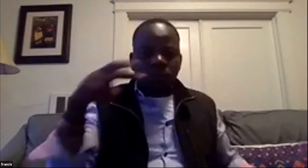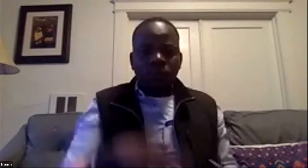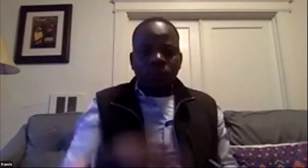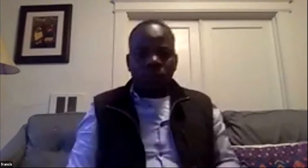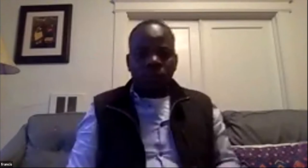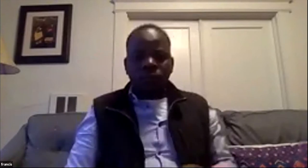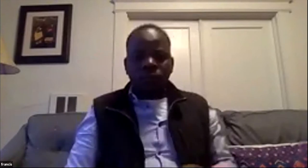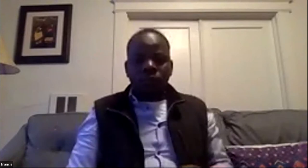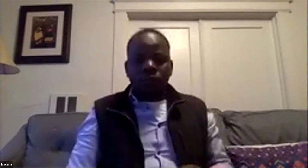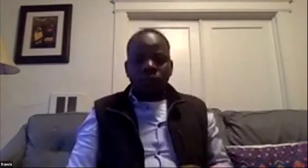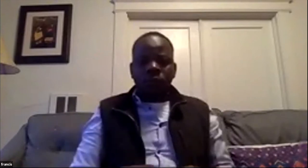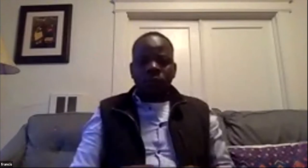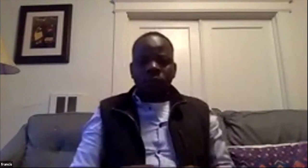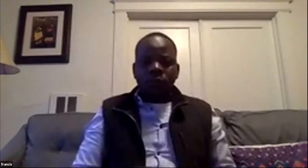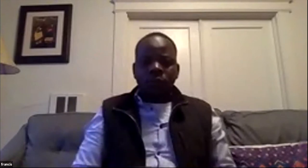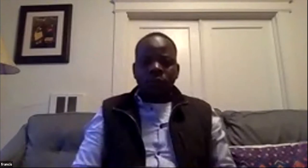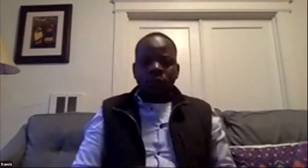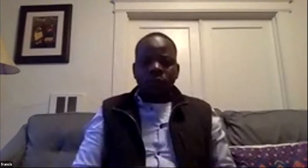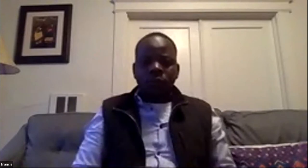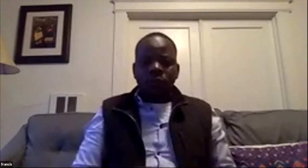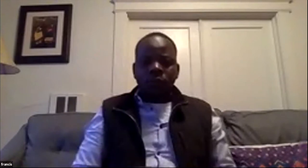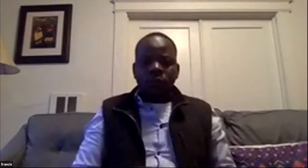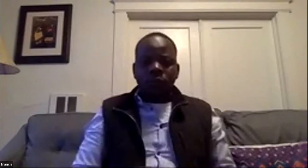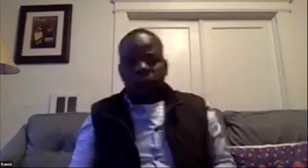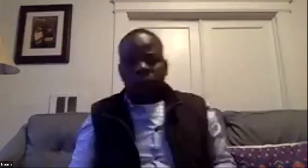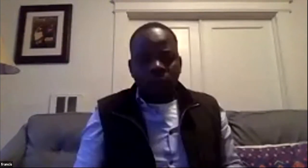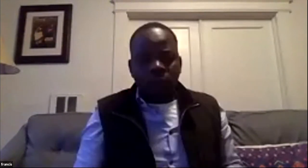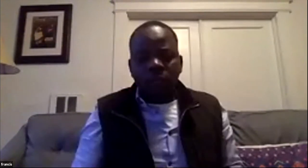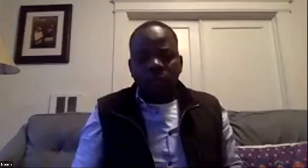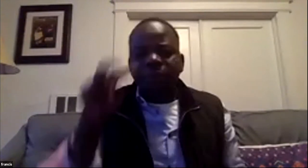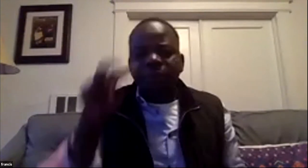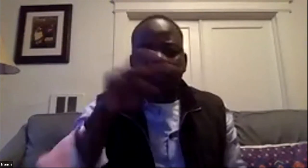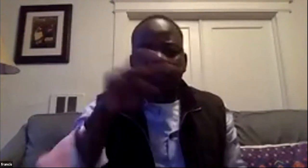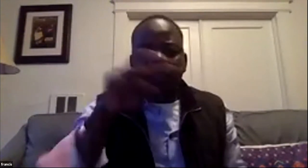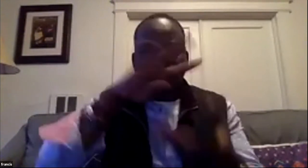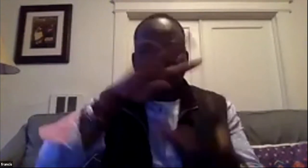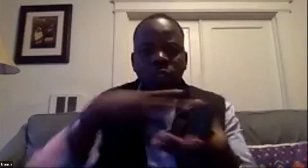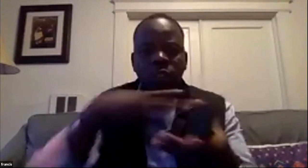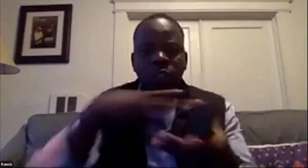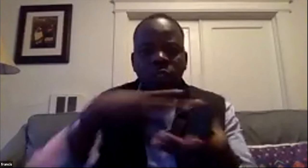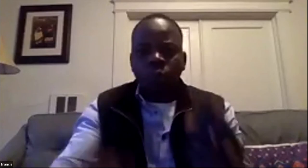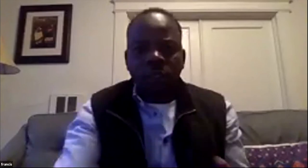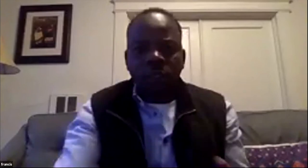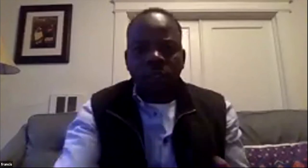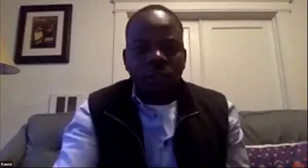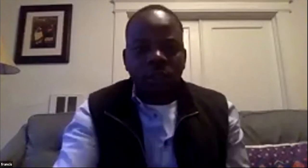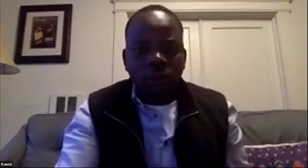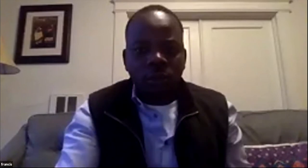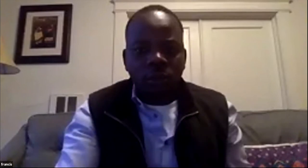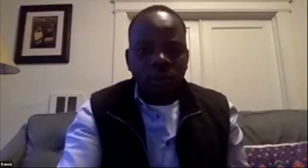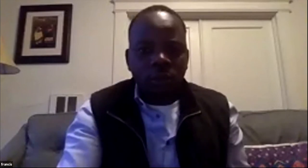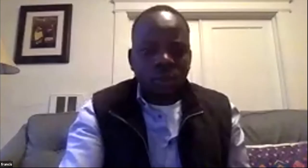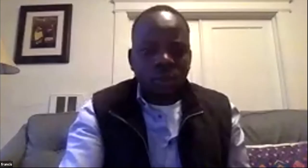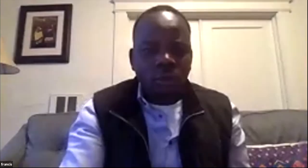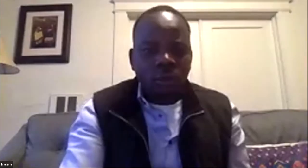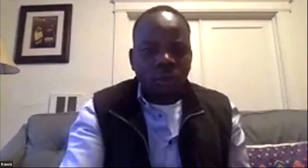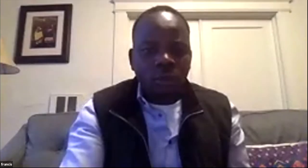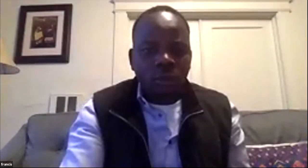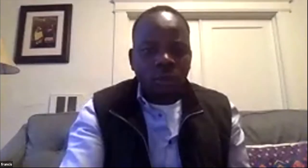are every week or is it every month it's it's um on yeah it's every friday and then the first friday of the month